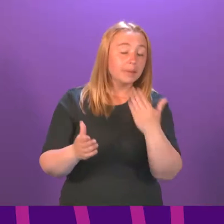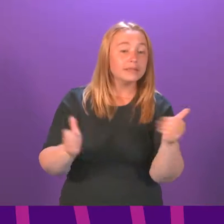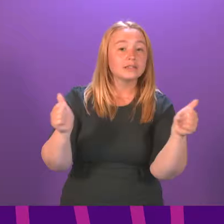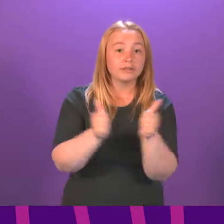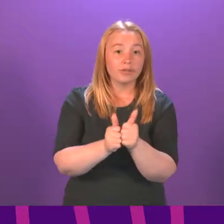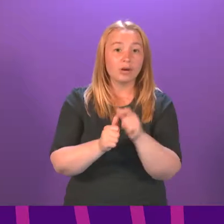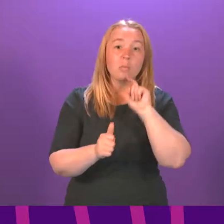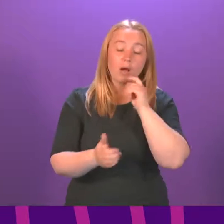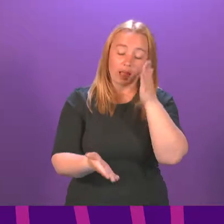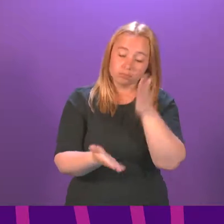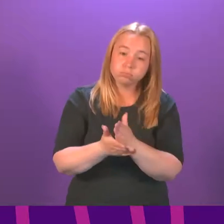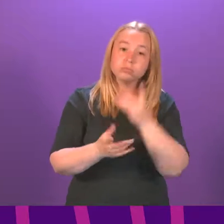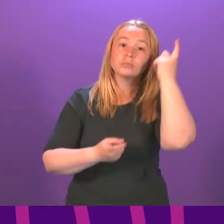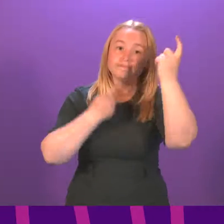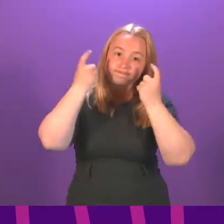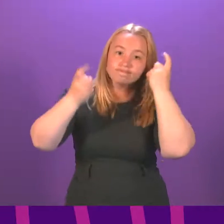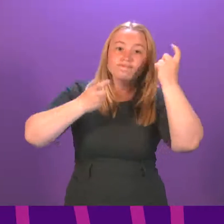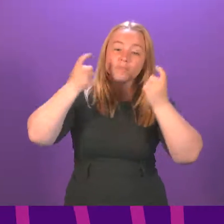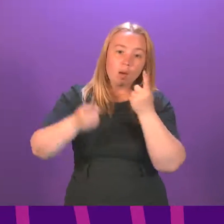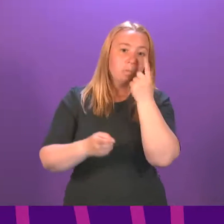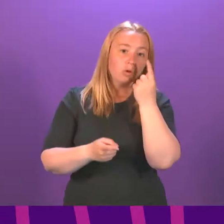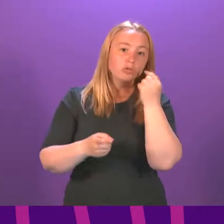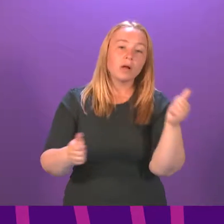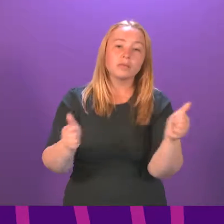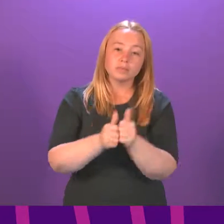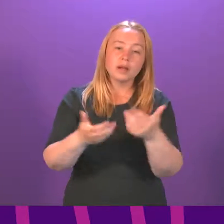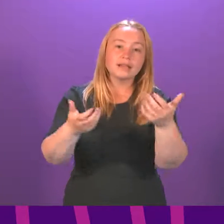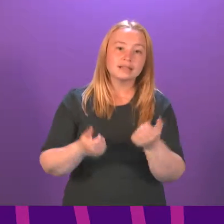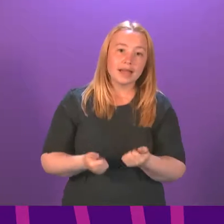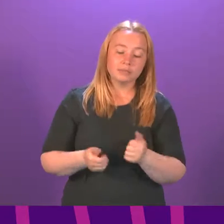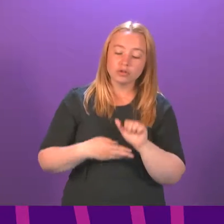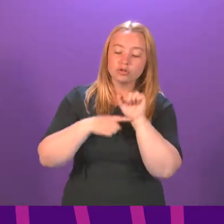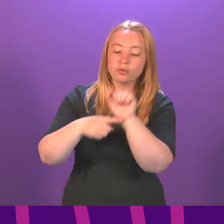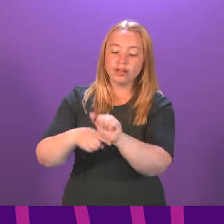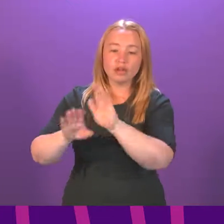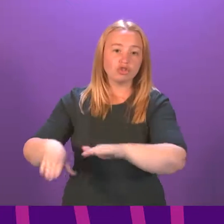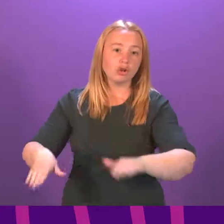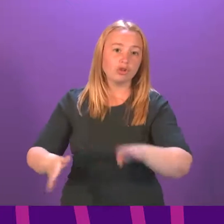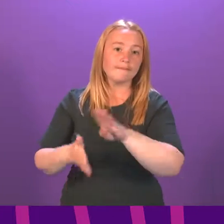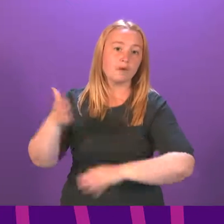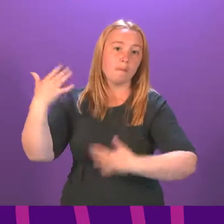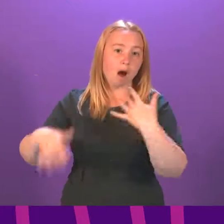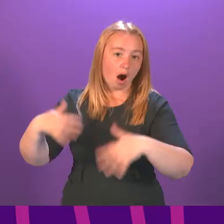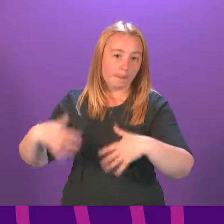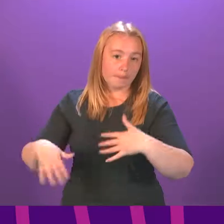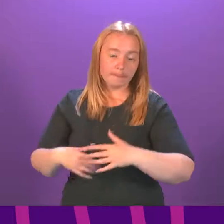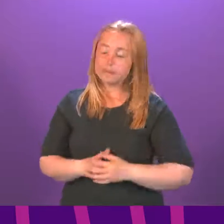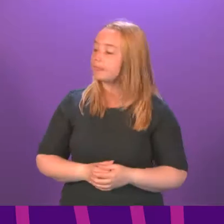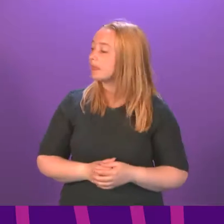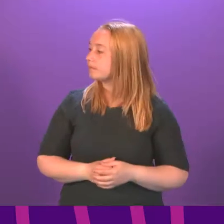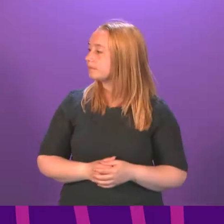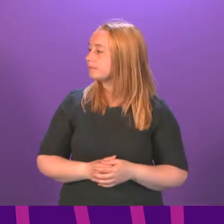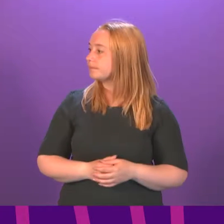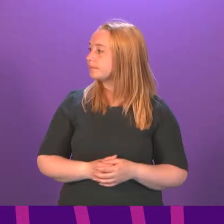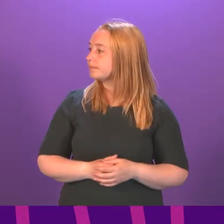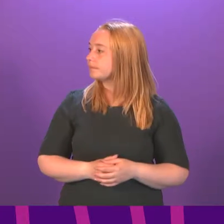seriously consider their request in order to further protect children from harm? Cabinet Secretary. I would like to say the work that